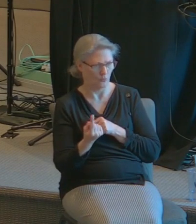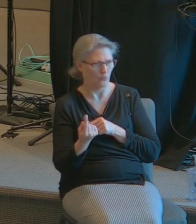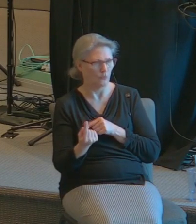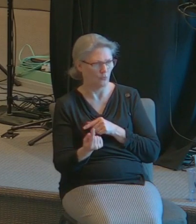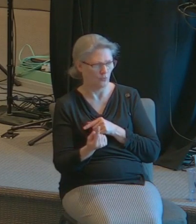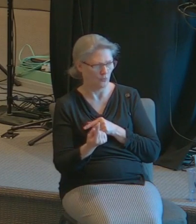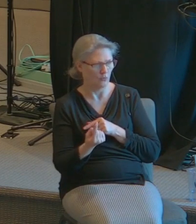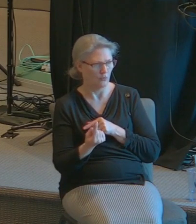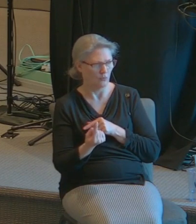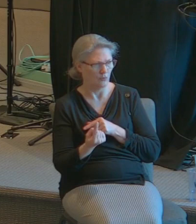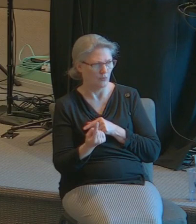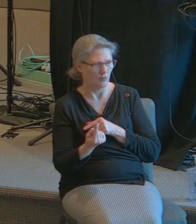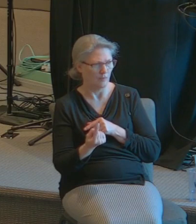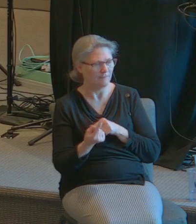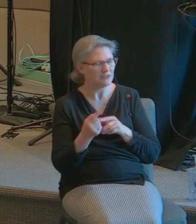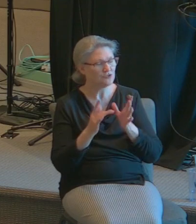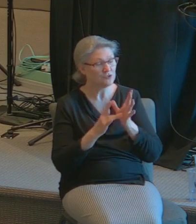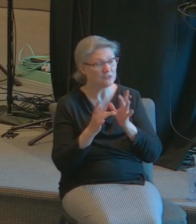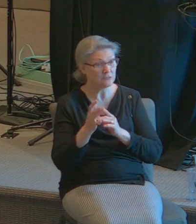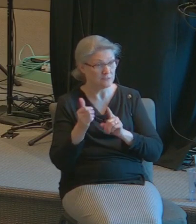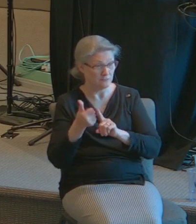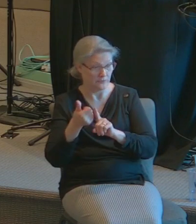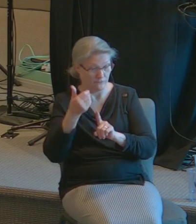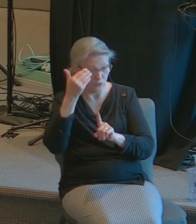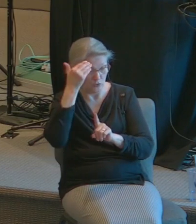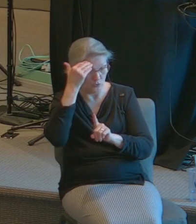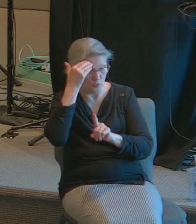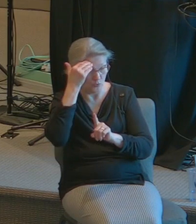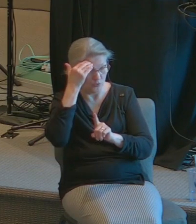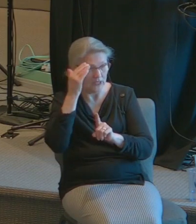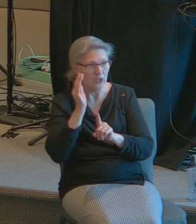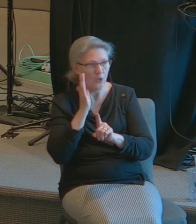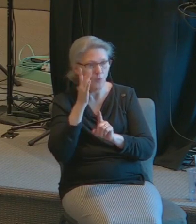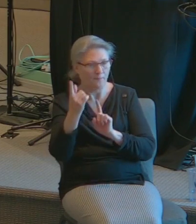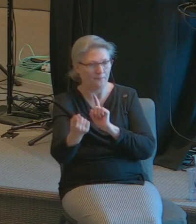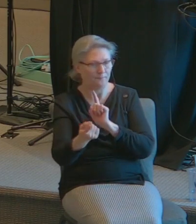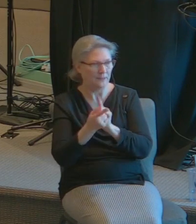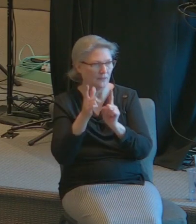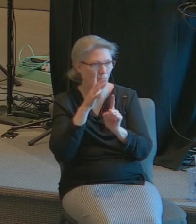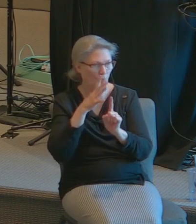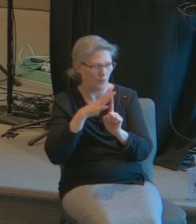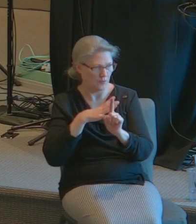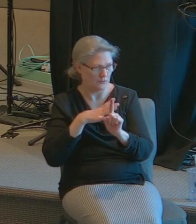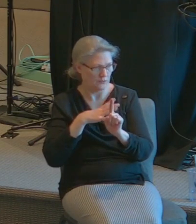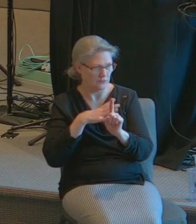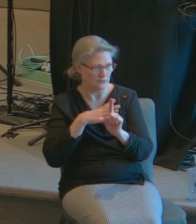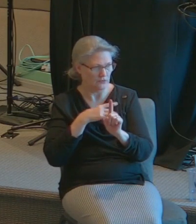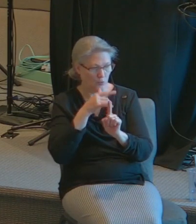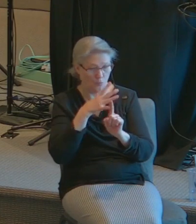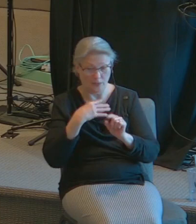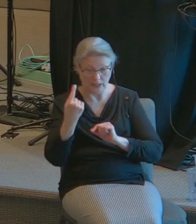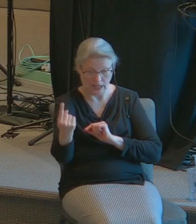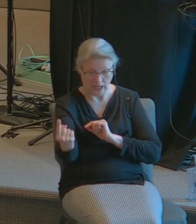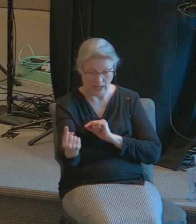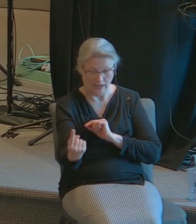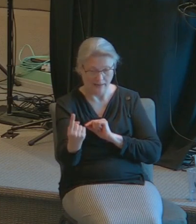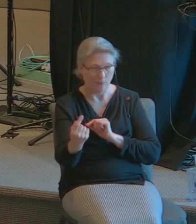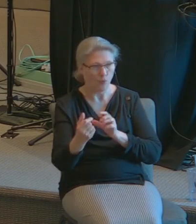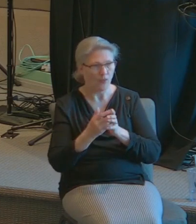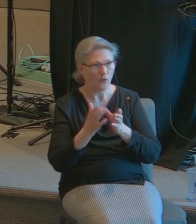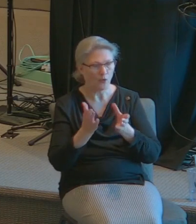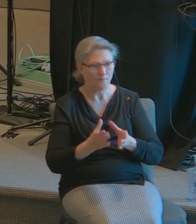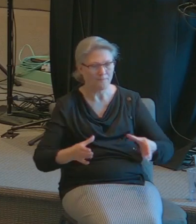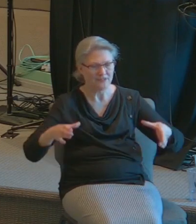present to a woman that needed him she came with her